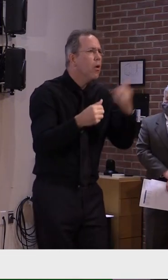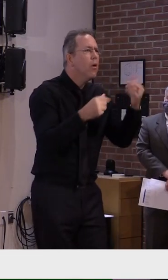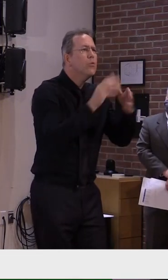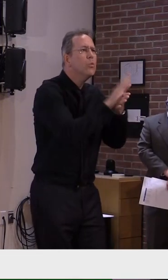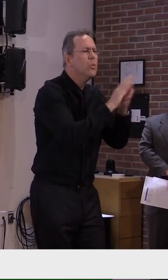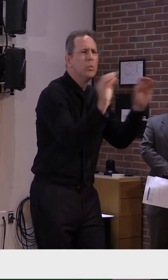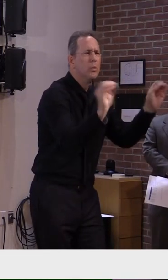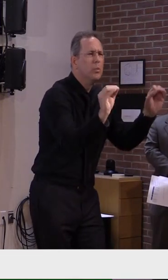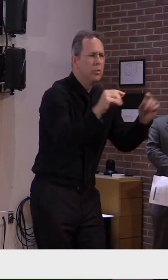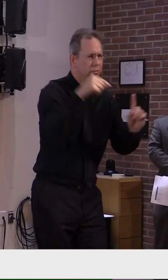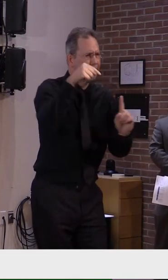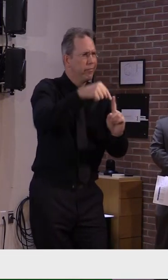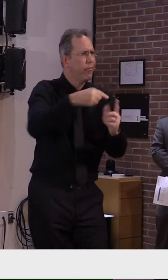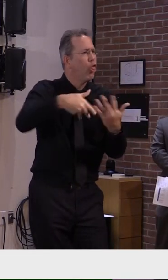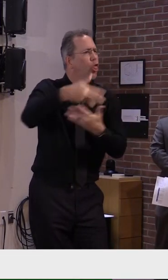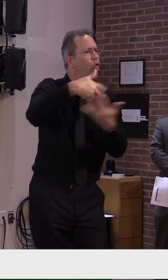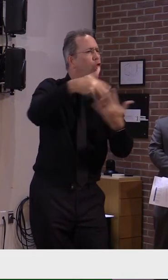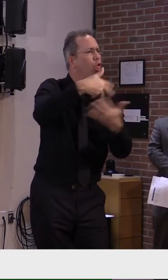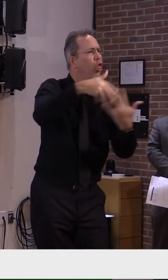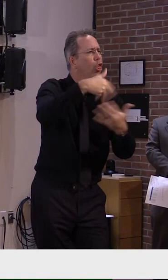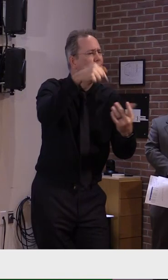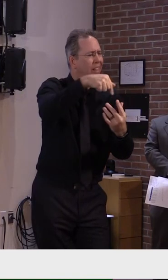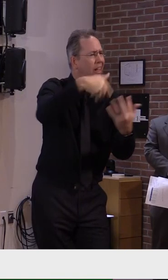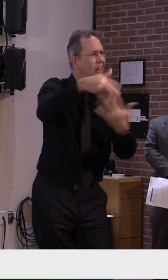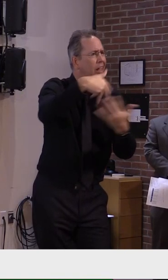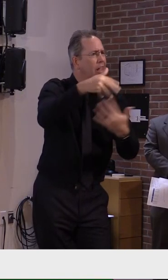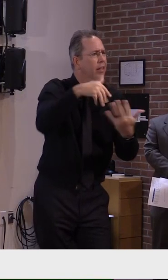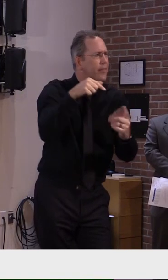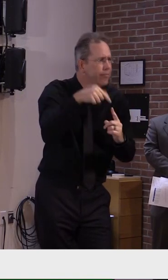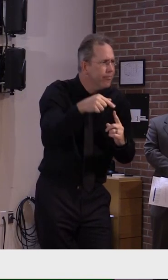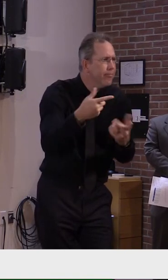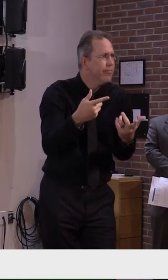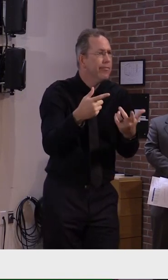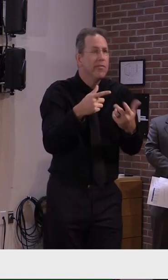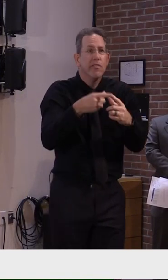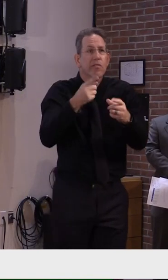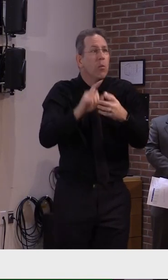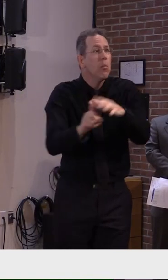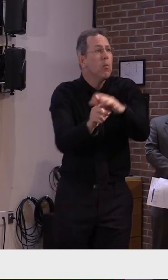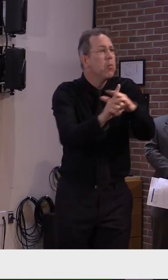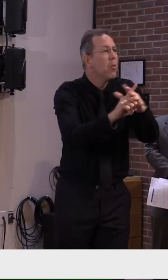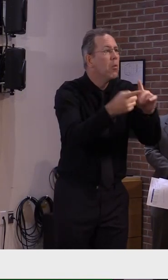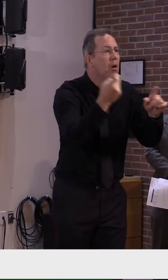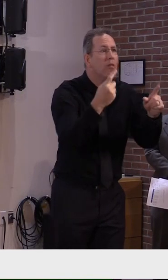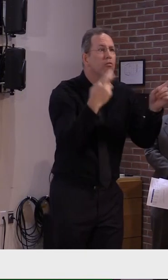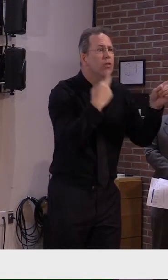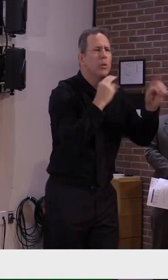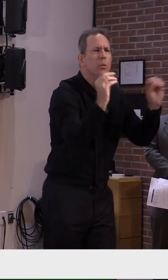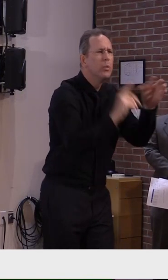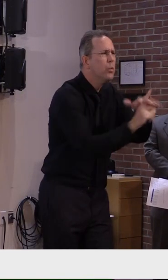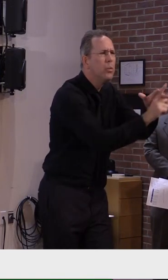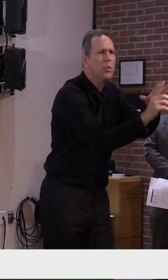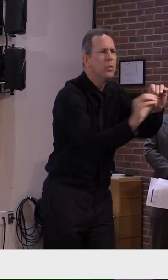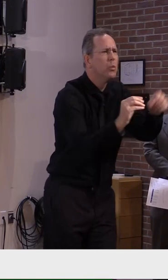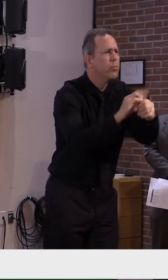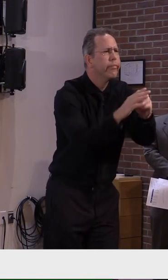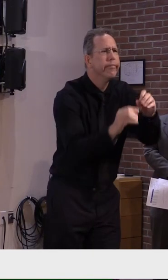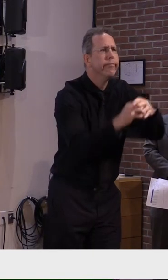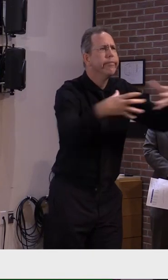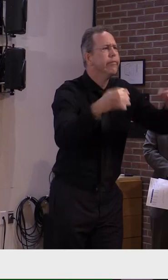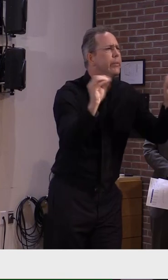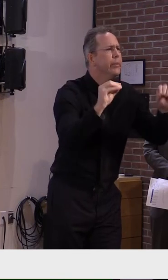We're just not seeing these types of outbreaks linked back to people dining at restaurants or working out at gyms.